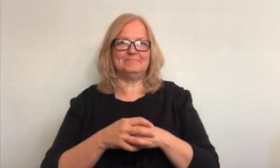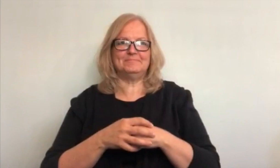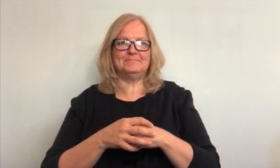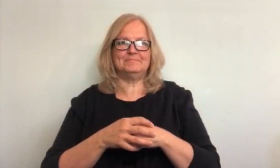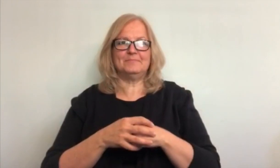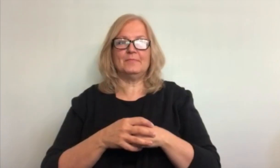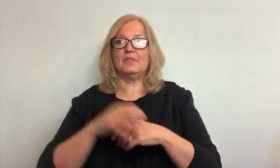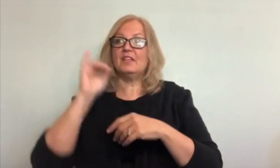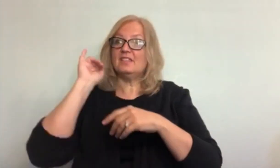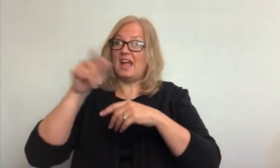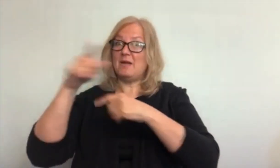frozen water.